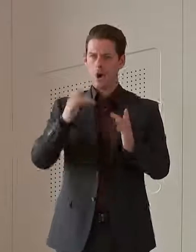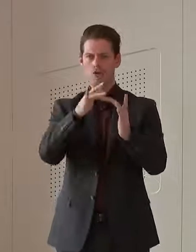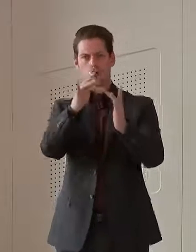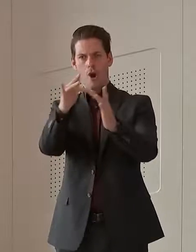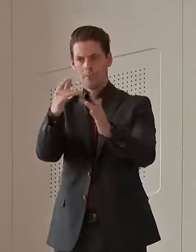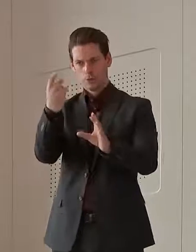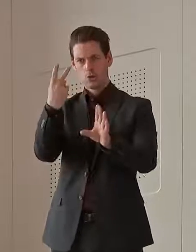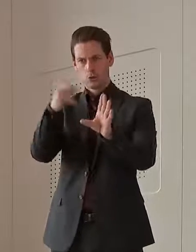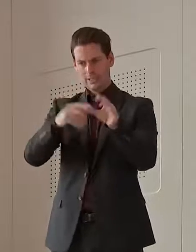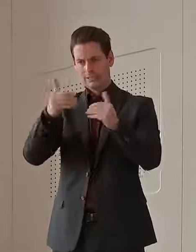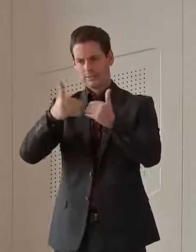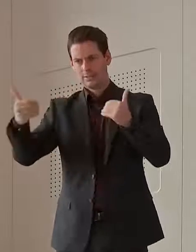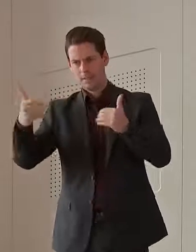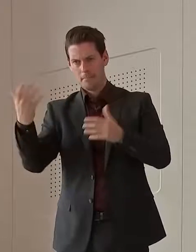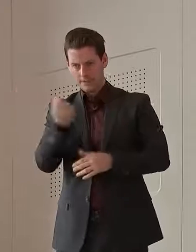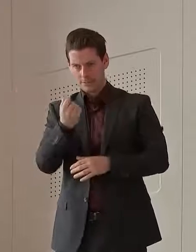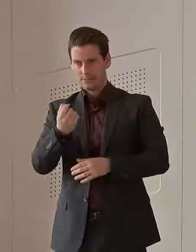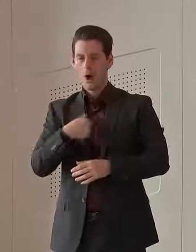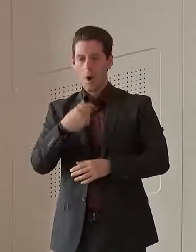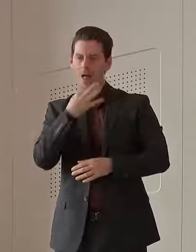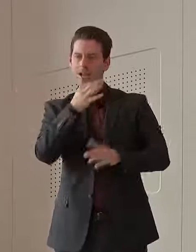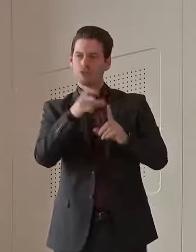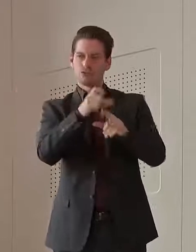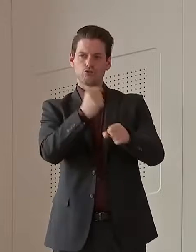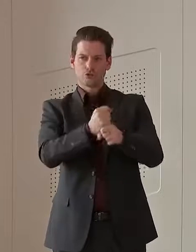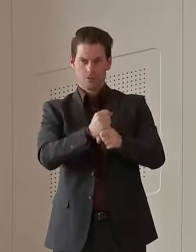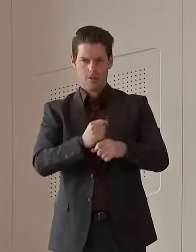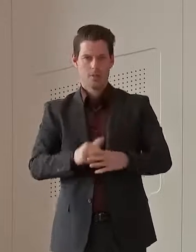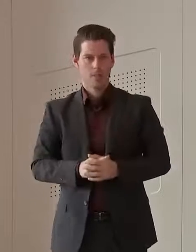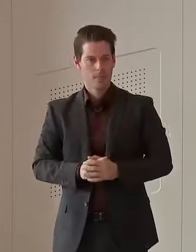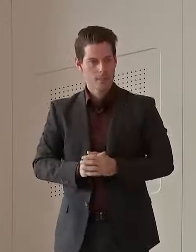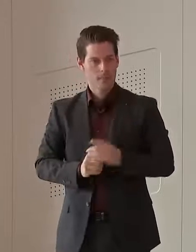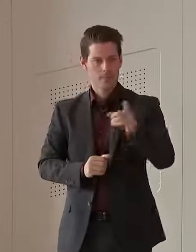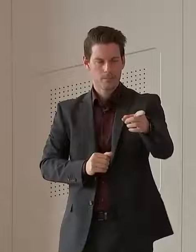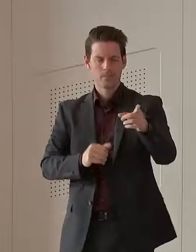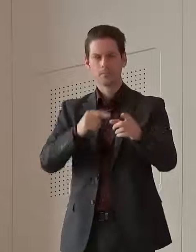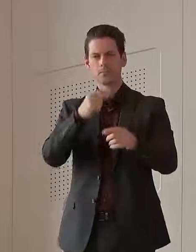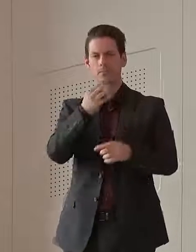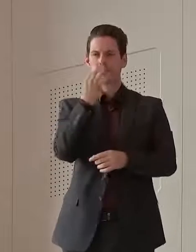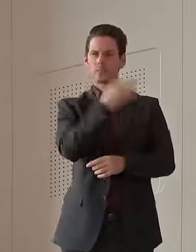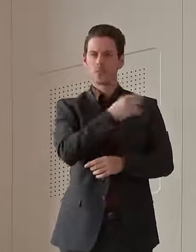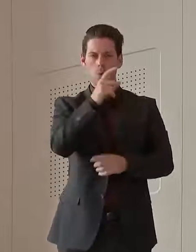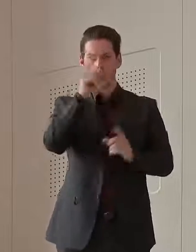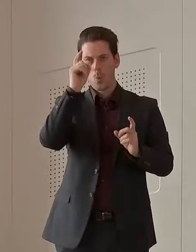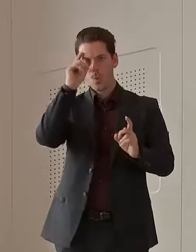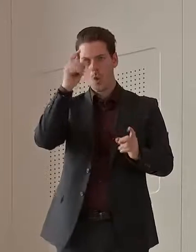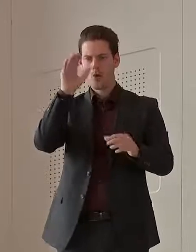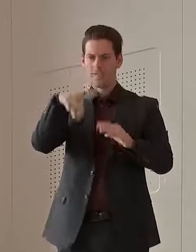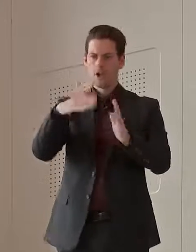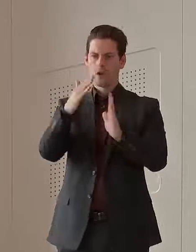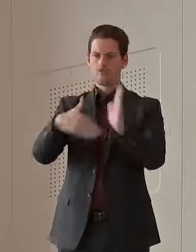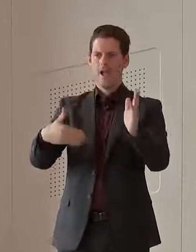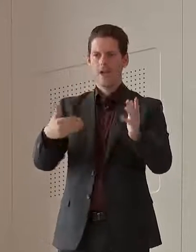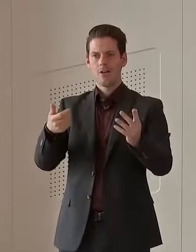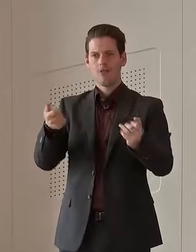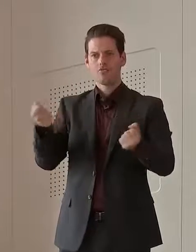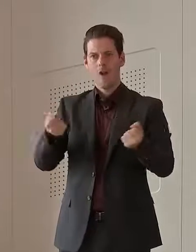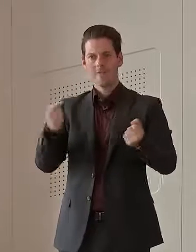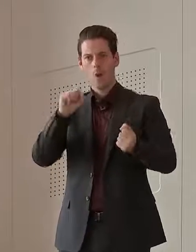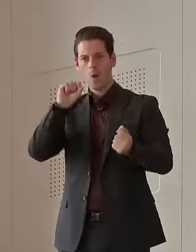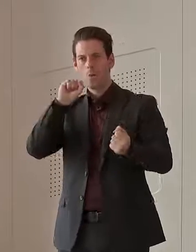information from the director general. She would monitor that. Premier, are concerned about truckies on the border striking or having a blockade?